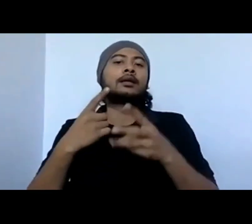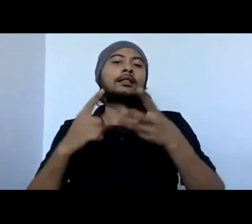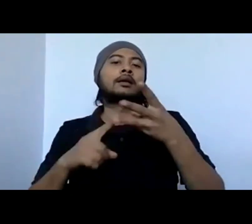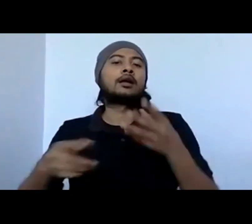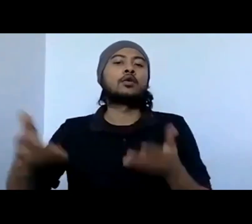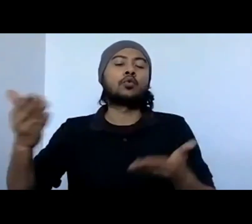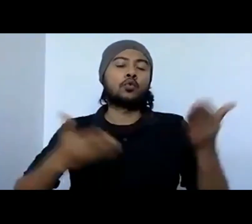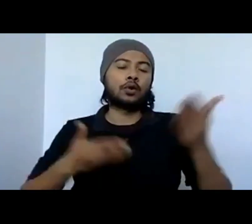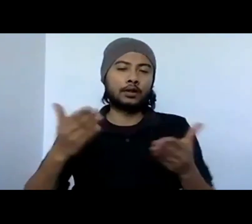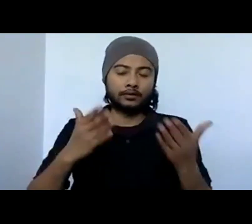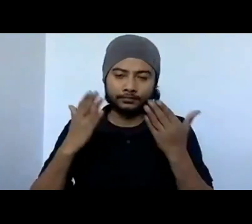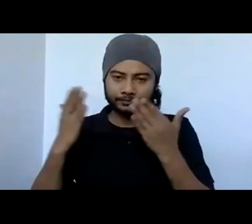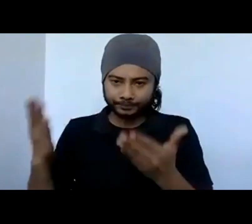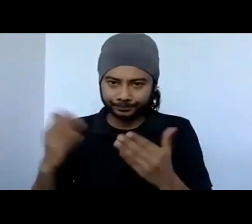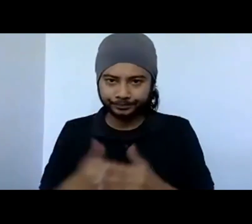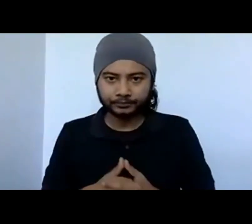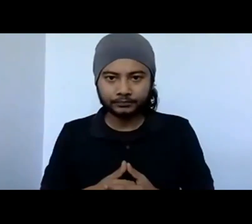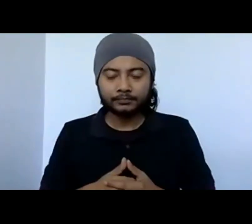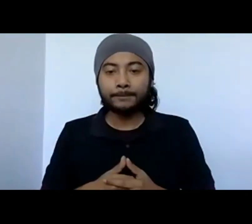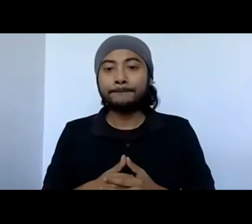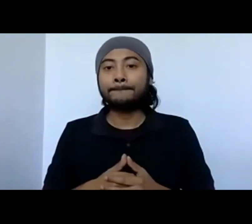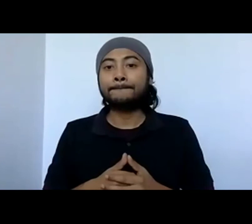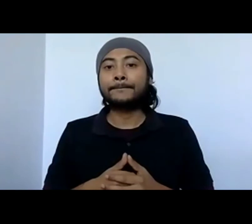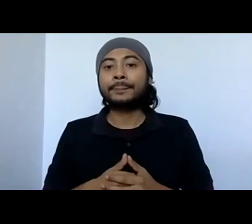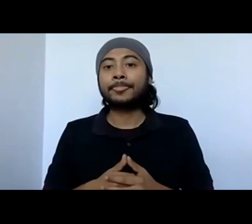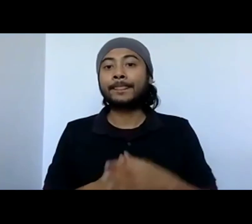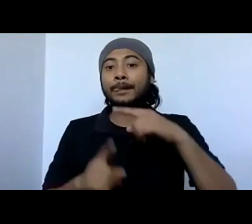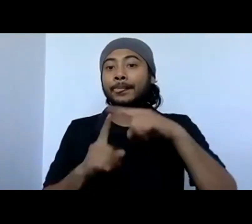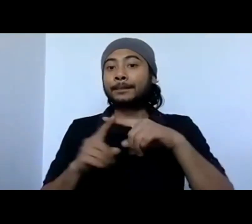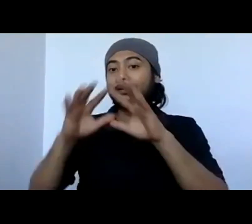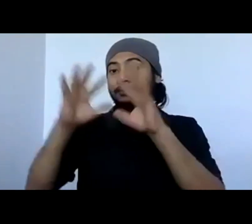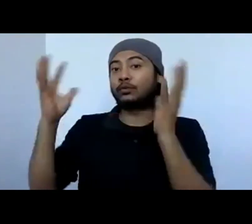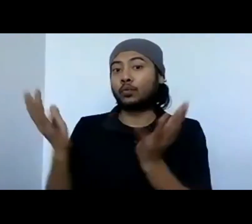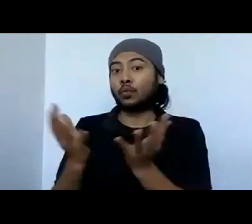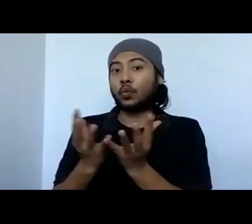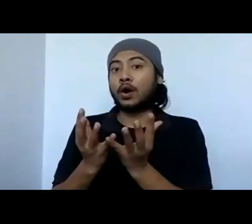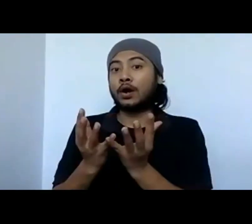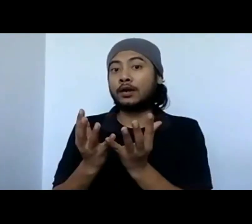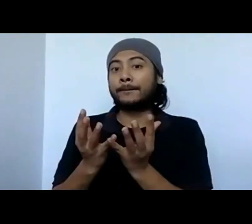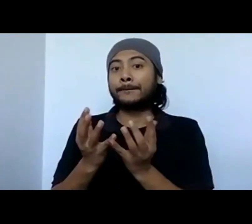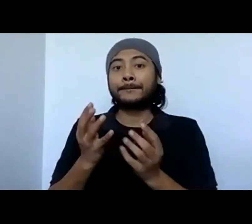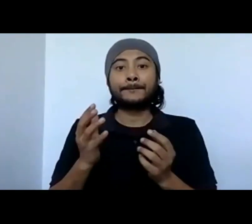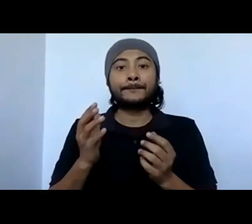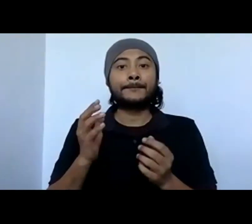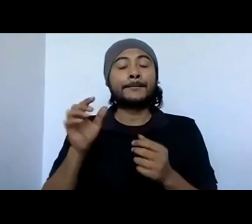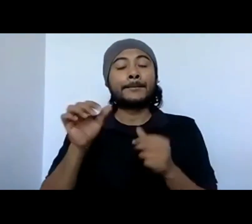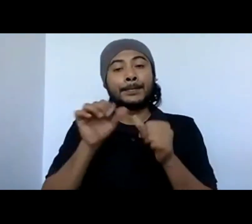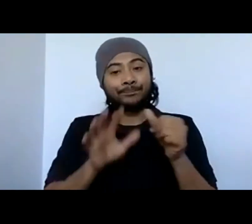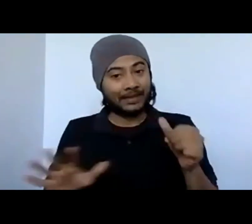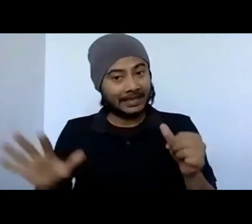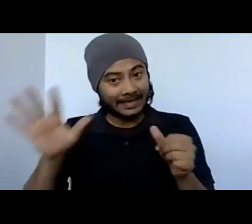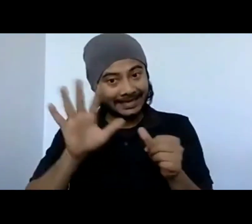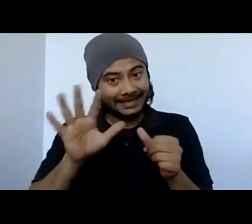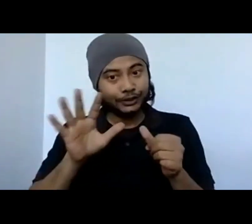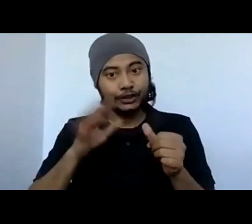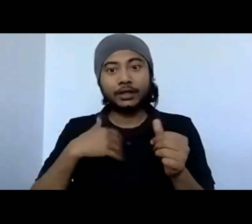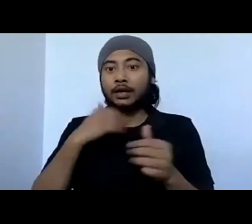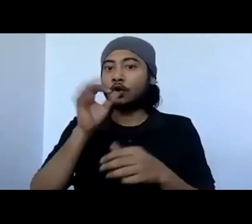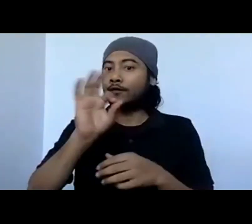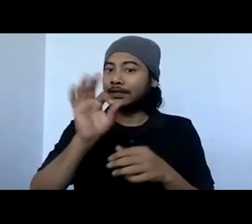We are also spread out in three large continents, which is, of course, Asia, Africa,